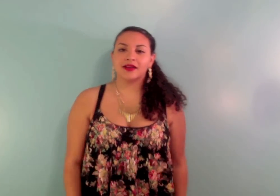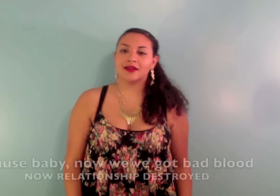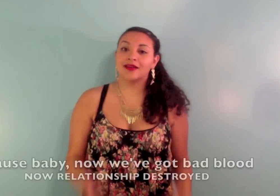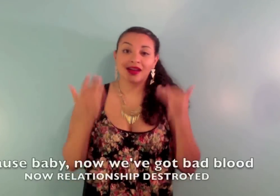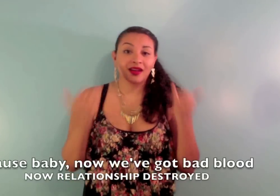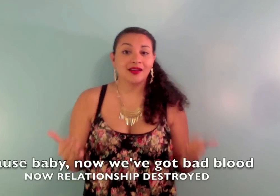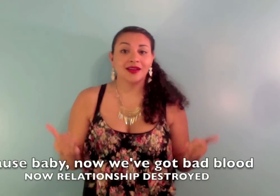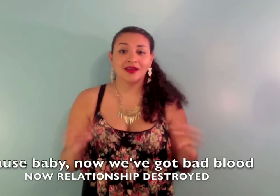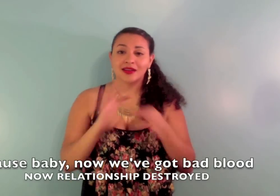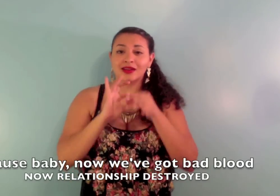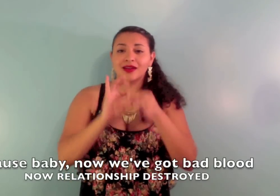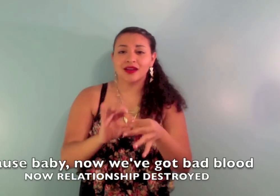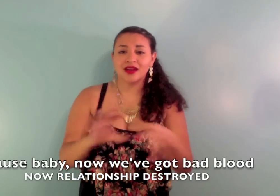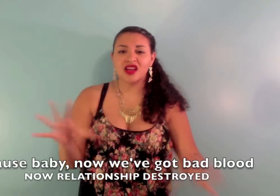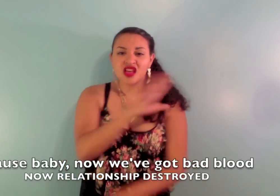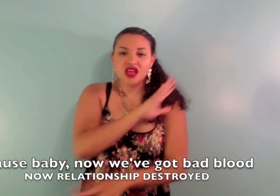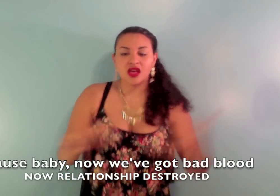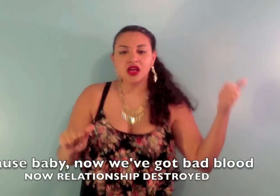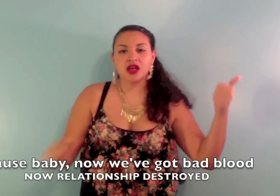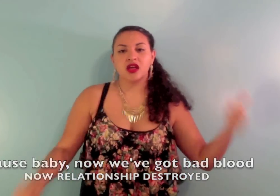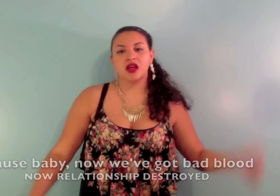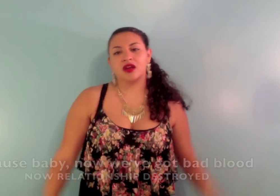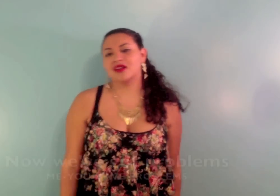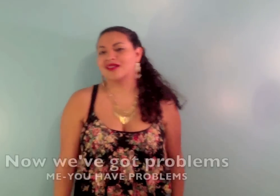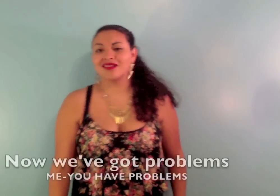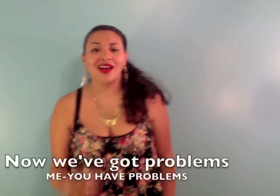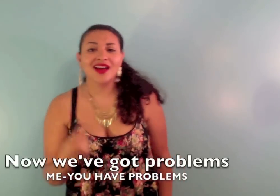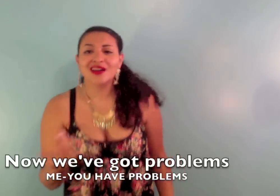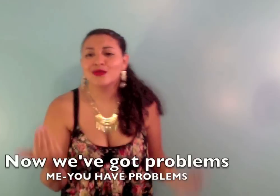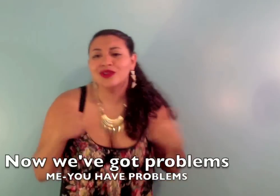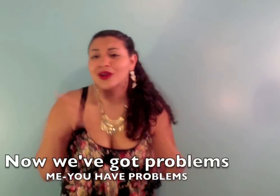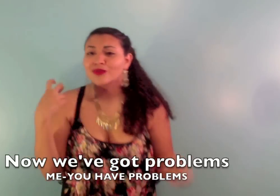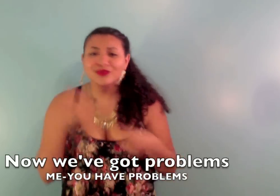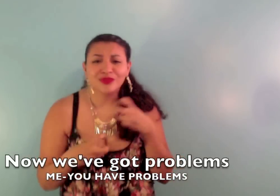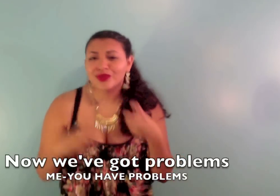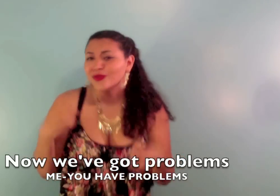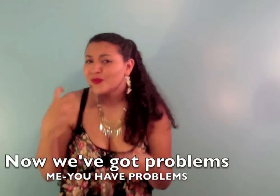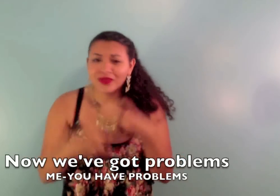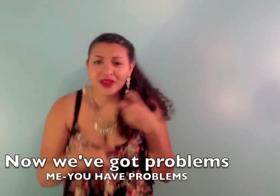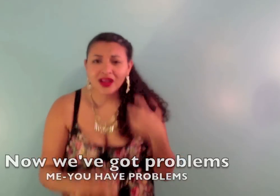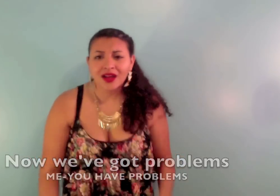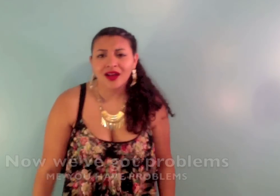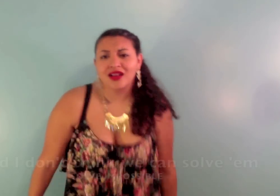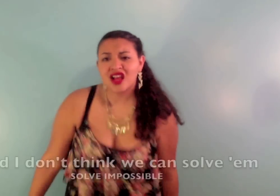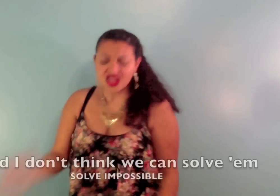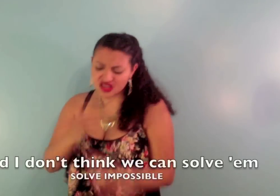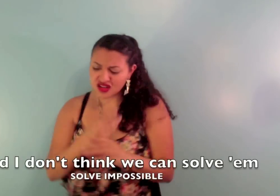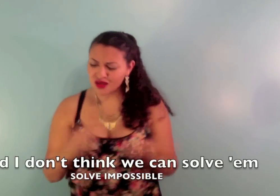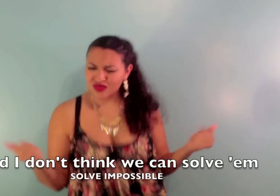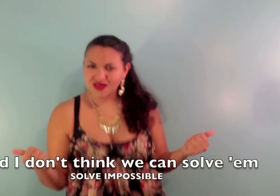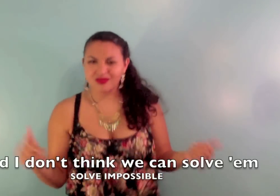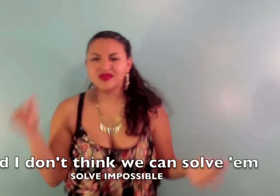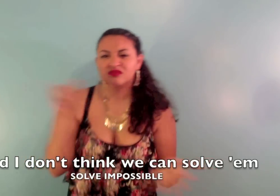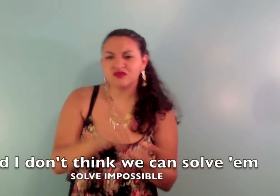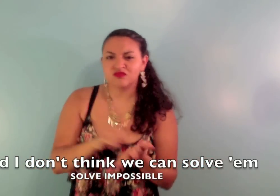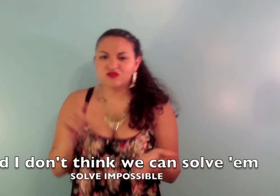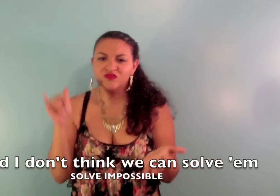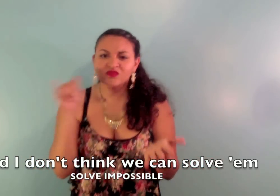cause baby now we got bad blood Now we got problems, and I don't think we can solve